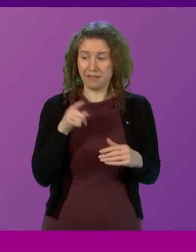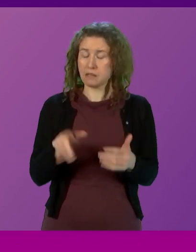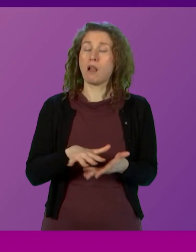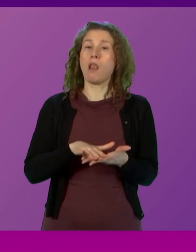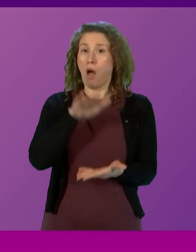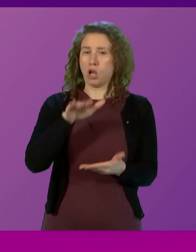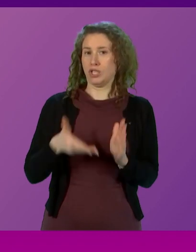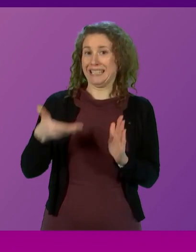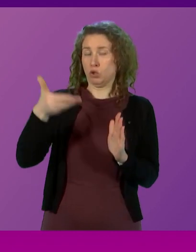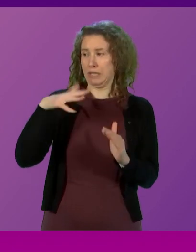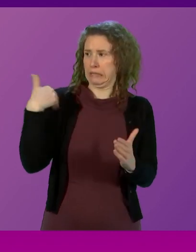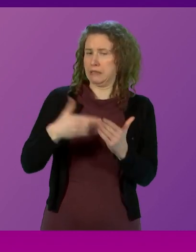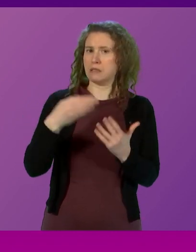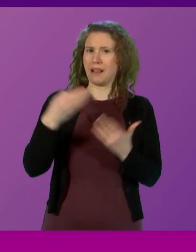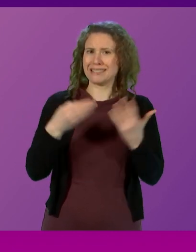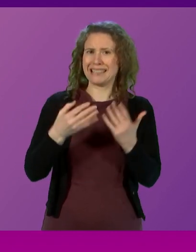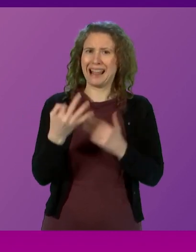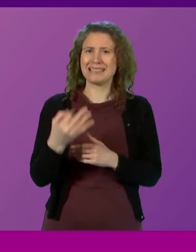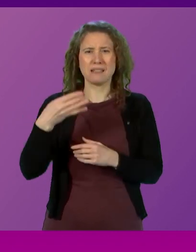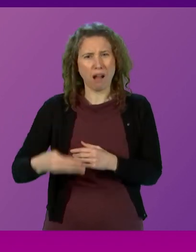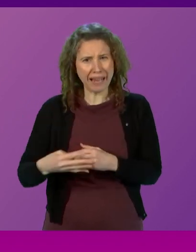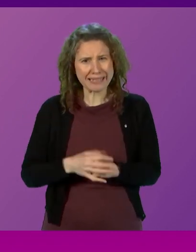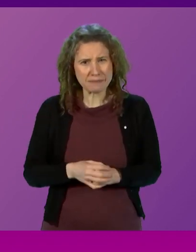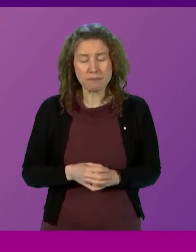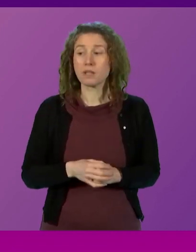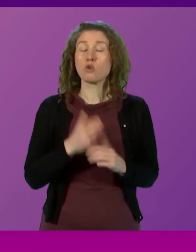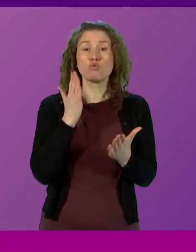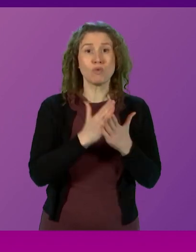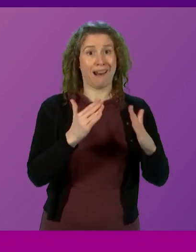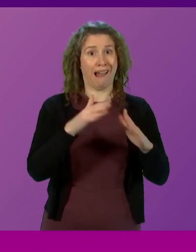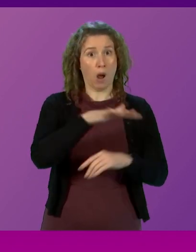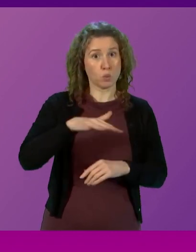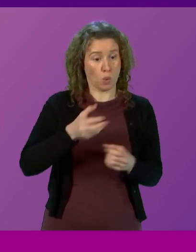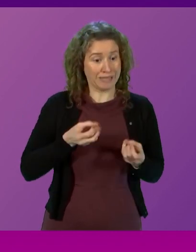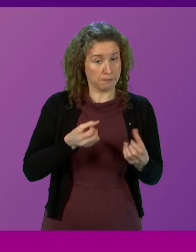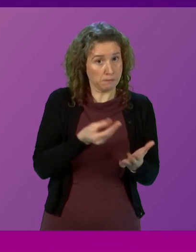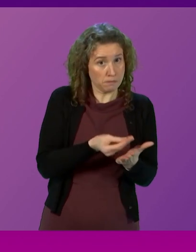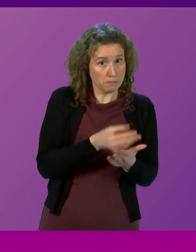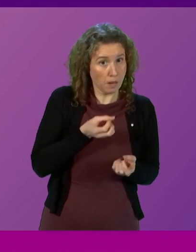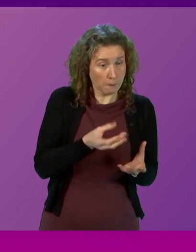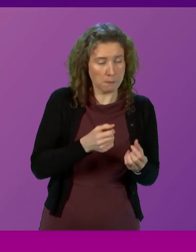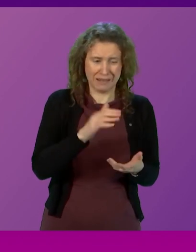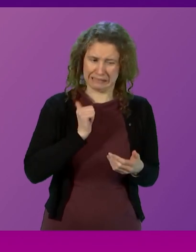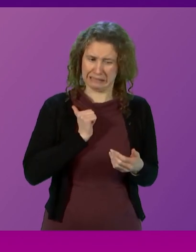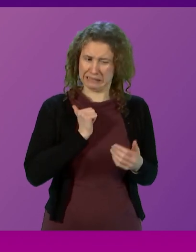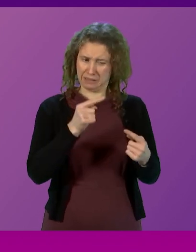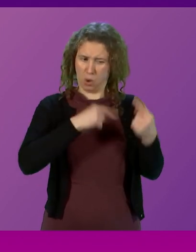following the largest increase since 1989. Real household disposable incomes are estimated to fall back to